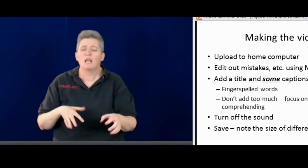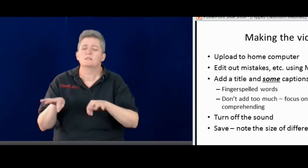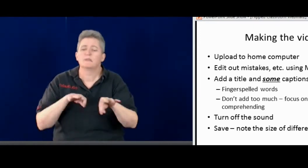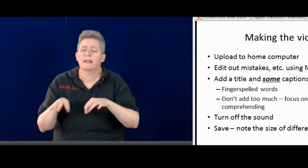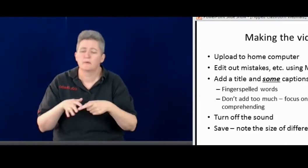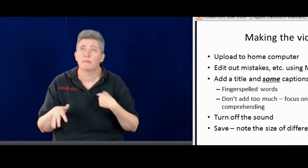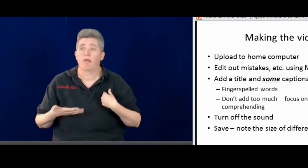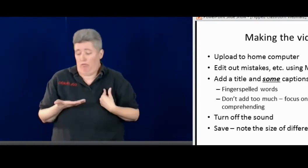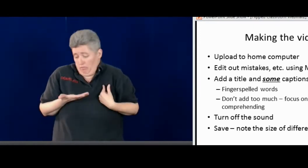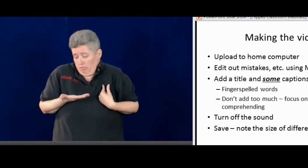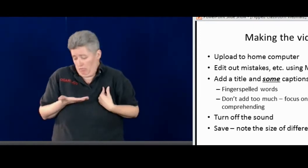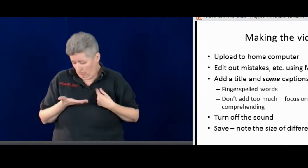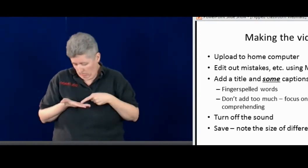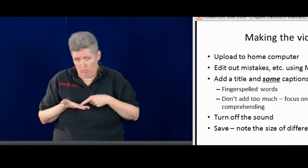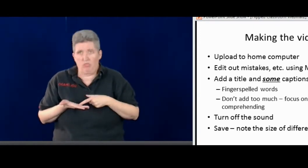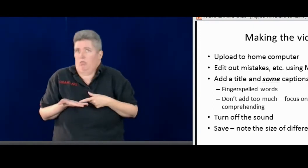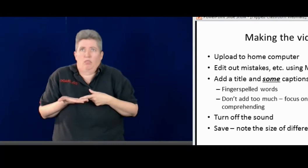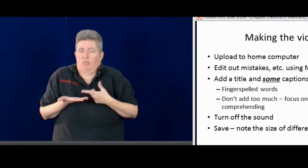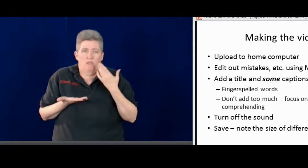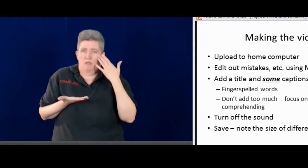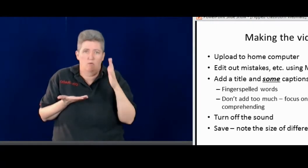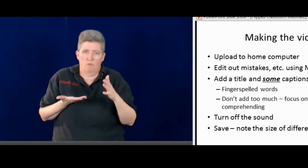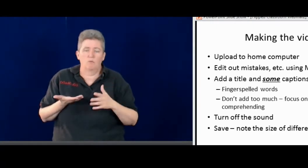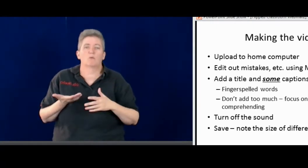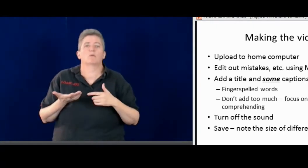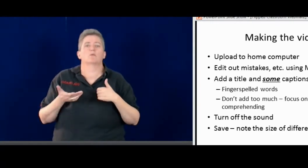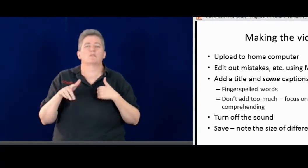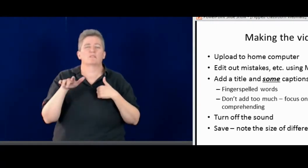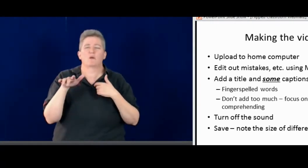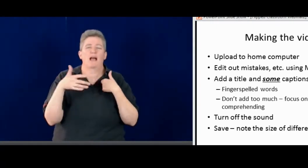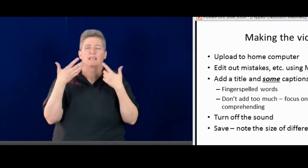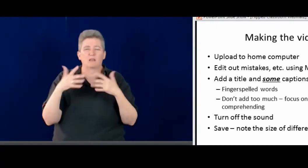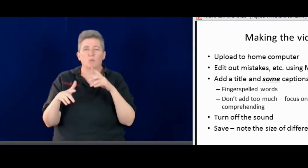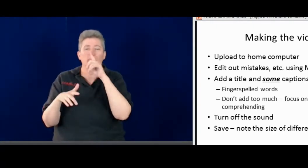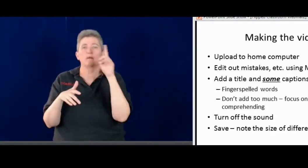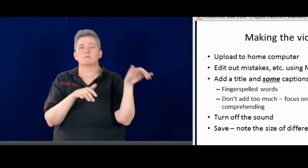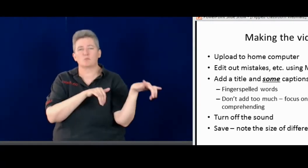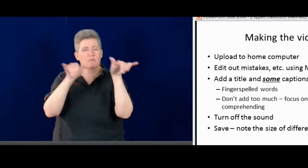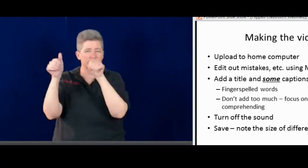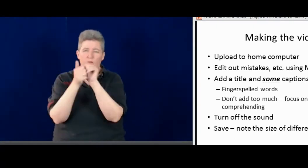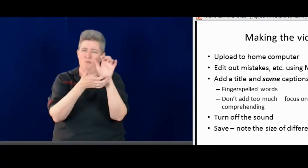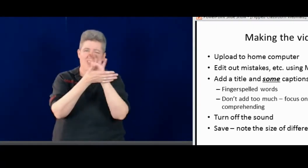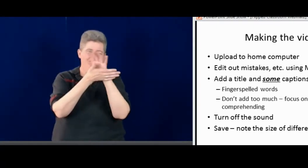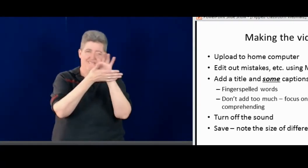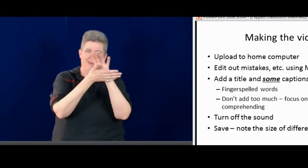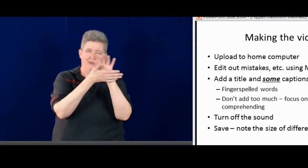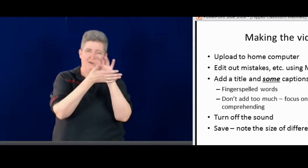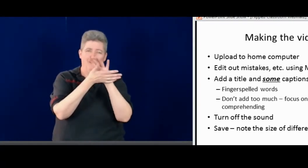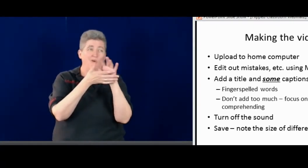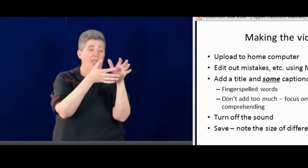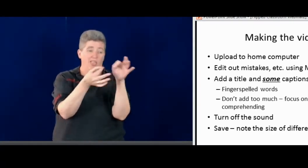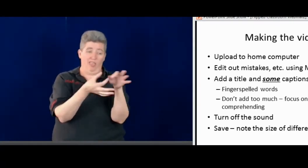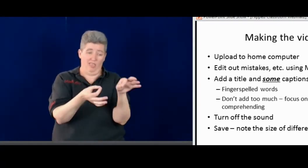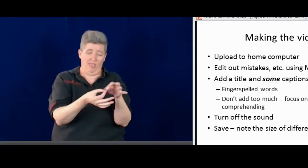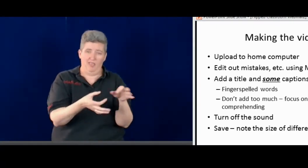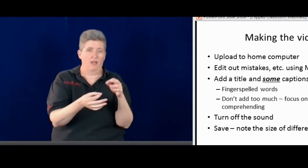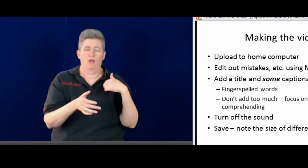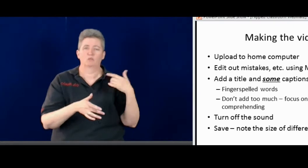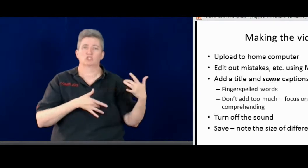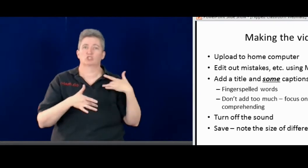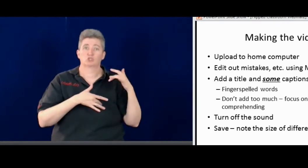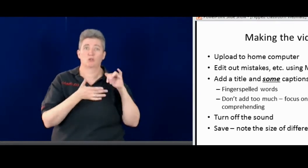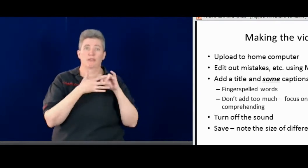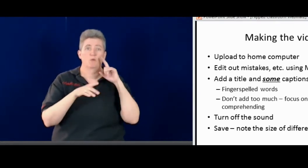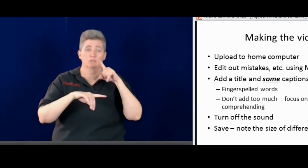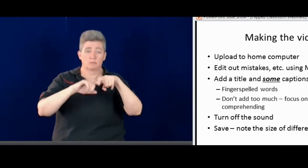this? Because I'll ask them, explain back to me what you just wrote down, what we just talked about. And a lot of times they can't do that. And I didn't want them to do the same thing with